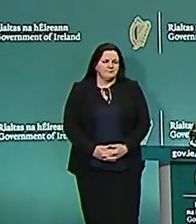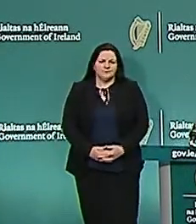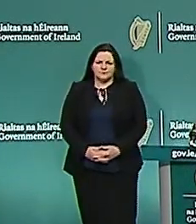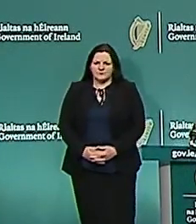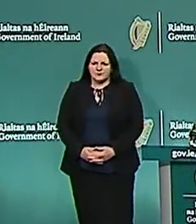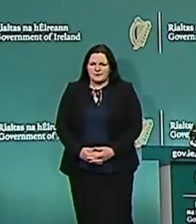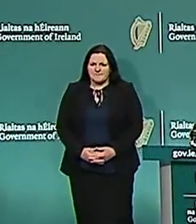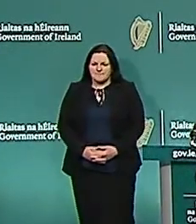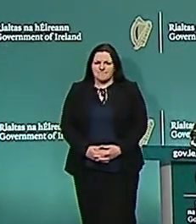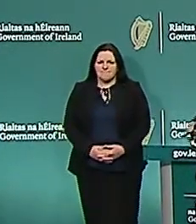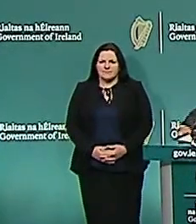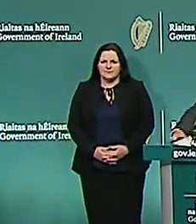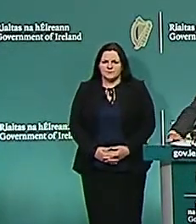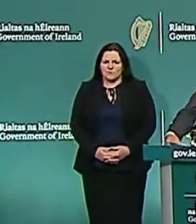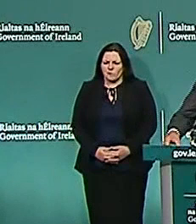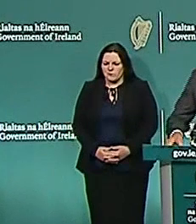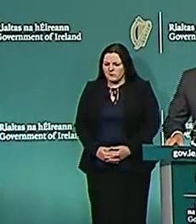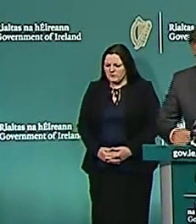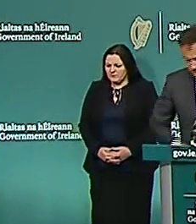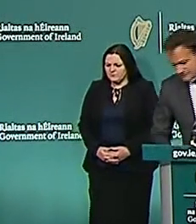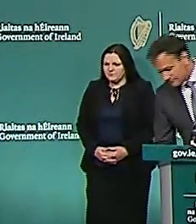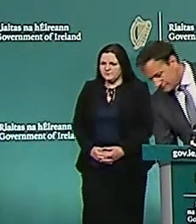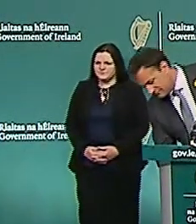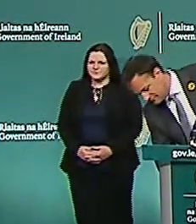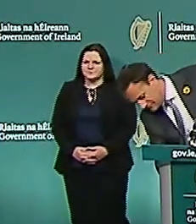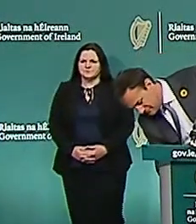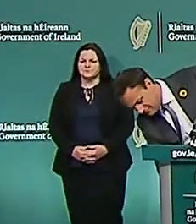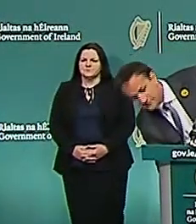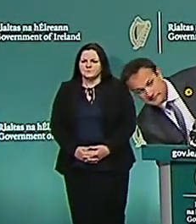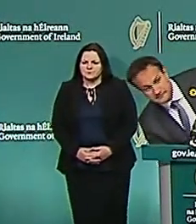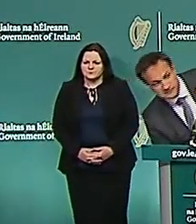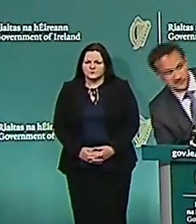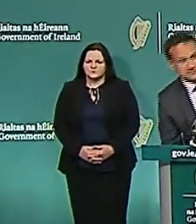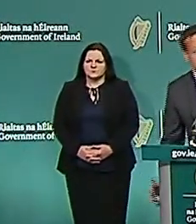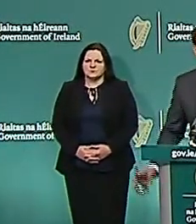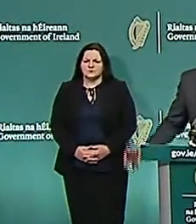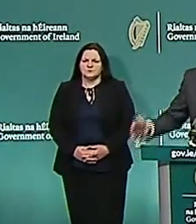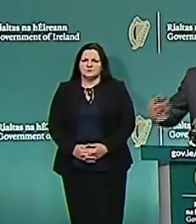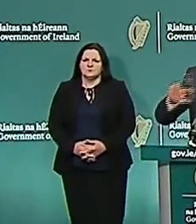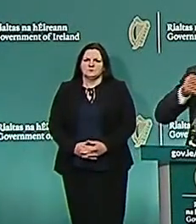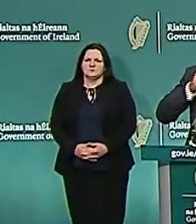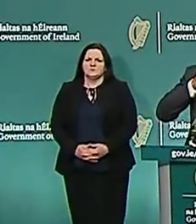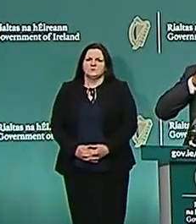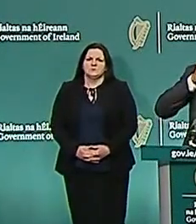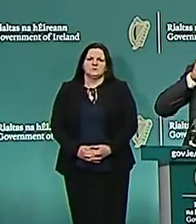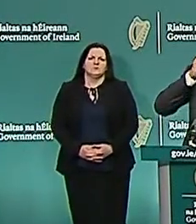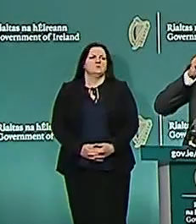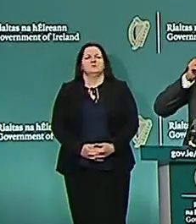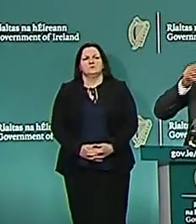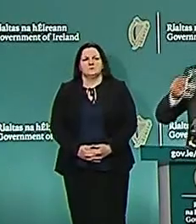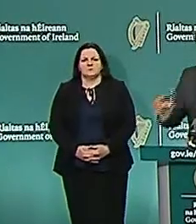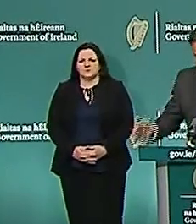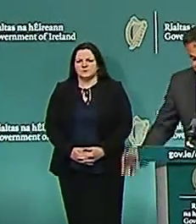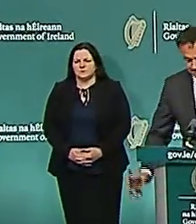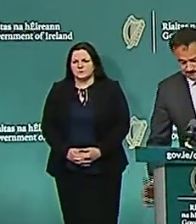The Taoiseach arrived into the news conference following a cabinet meeting which decided to go much further in lifting restrictions than had been anticipated.